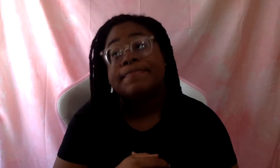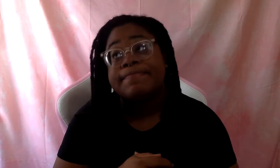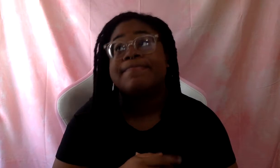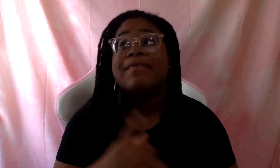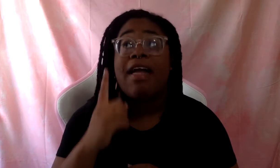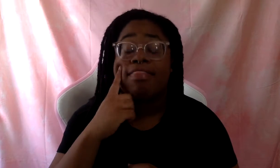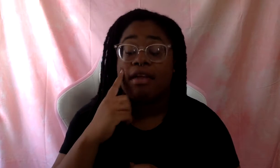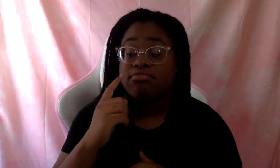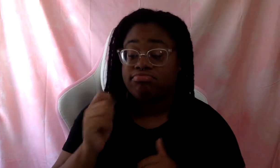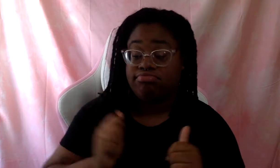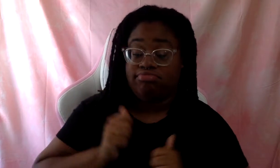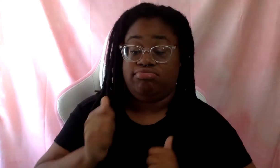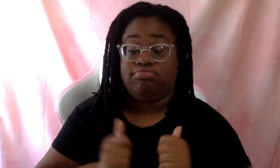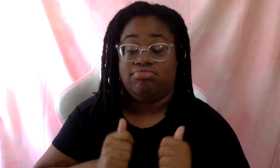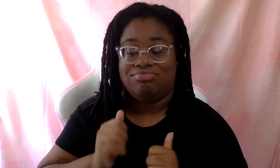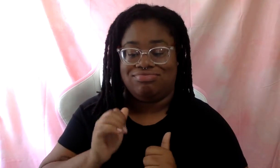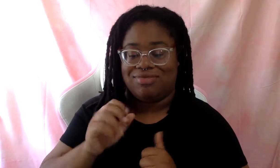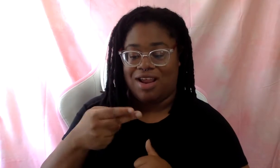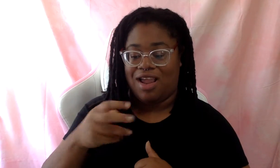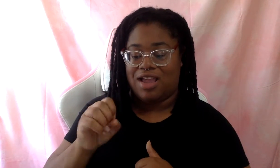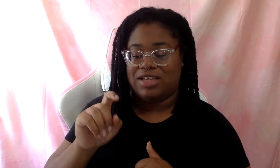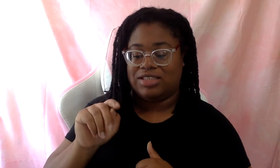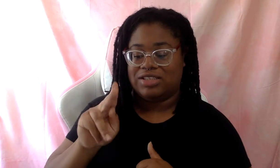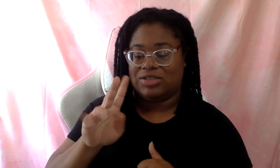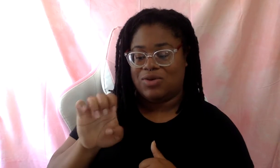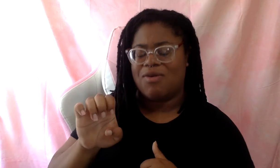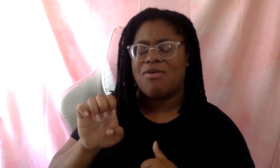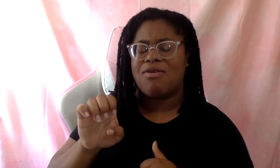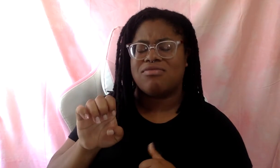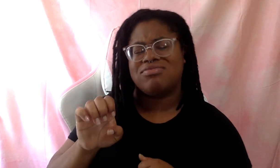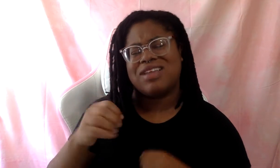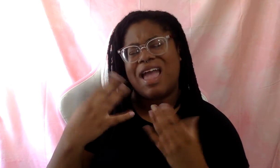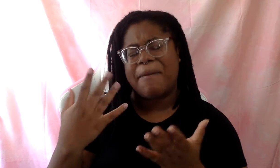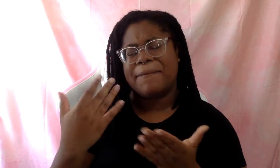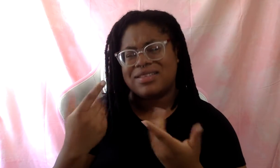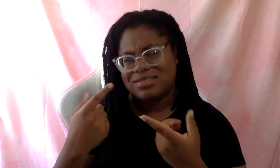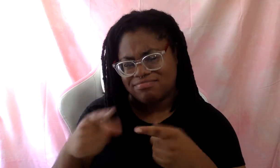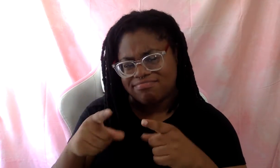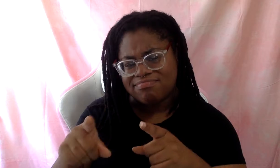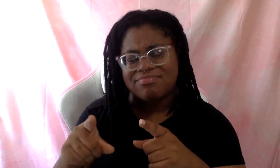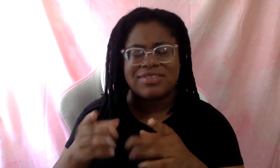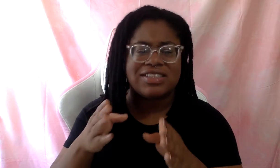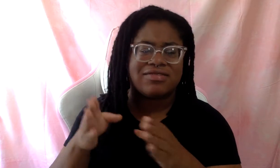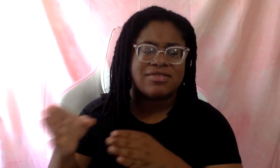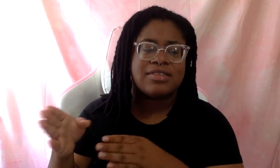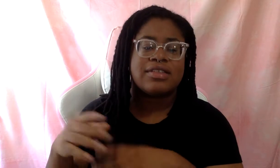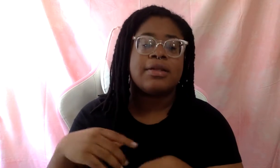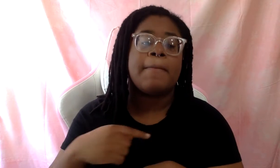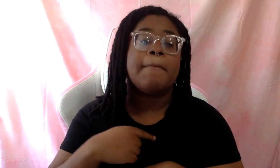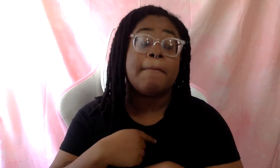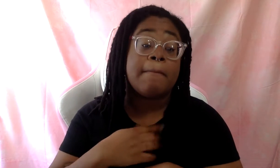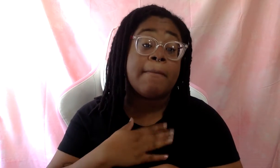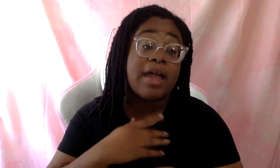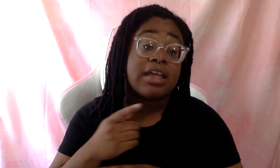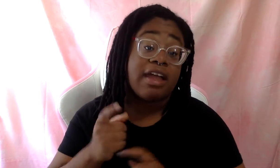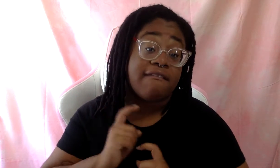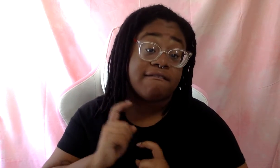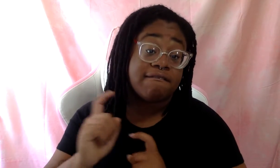ways. Um, I think I speak very, I think my gift is that I speak very clearly, concisely, very directly.